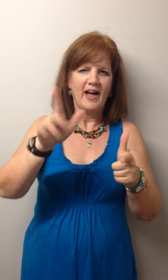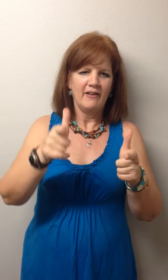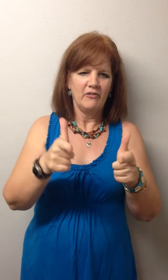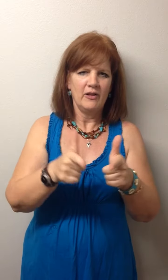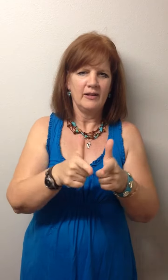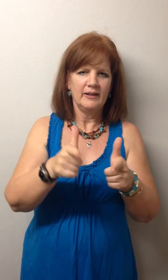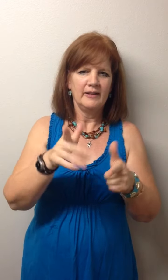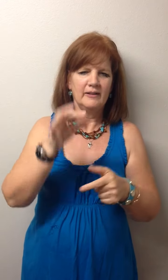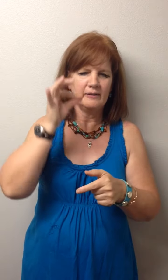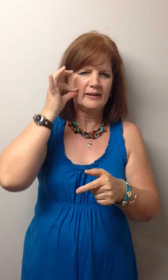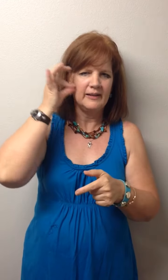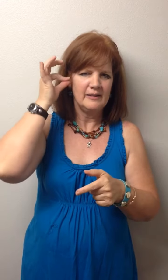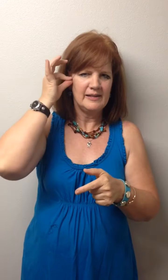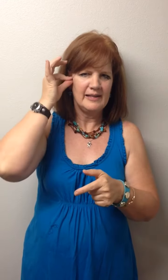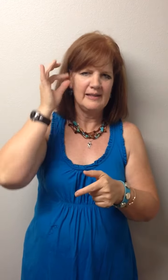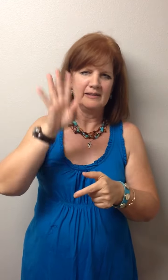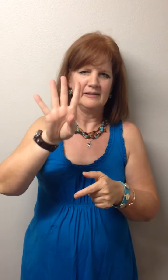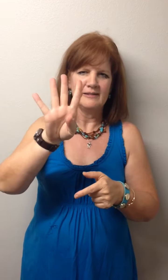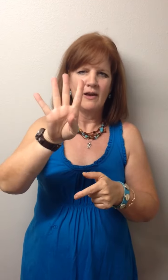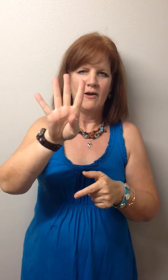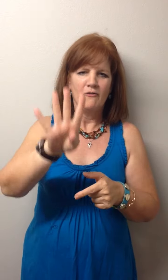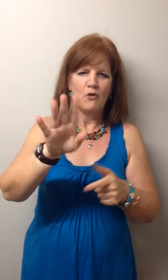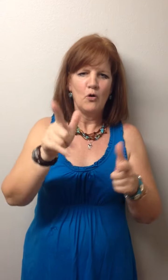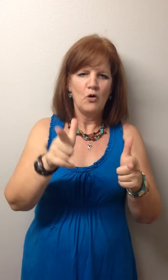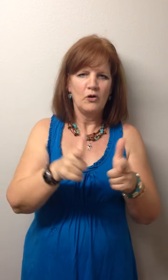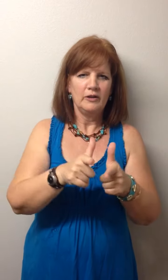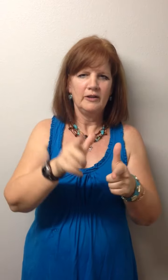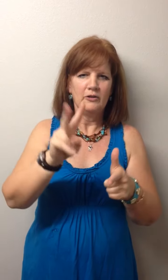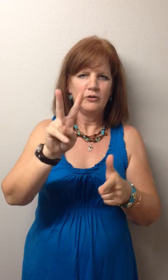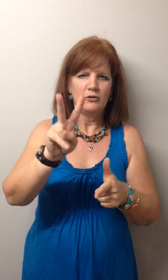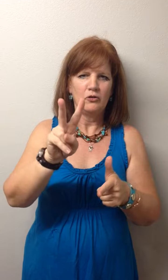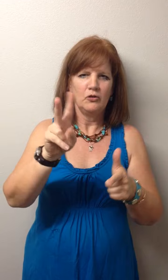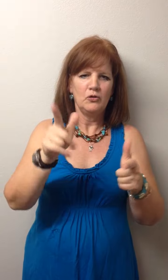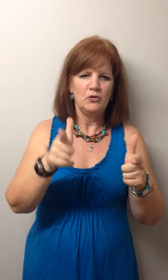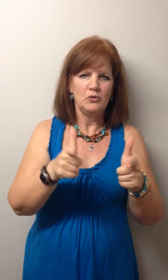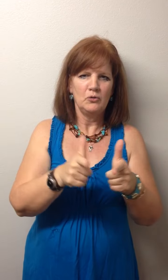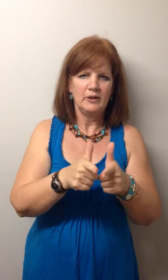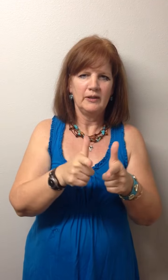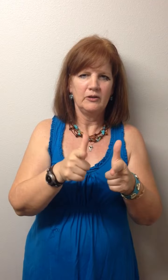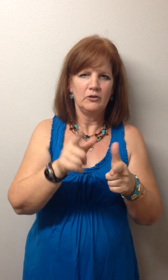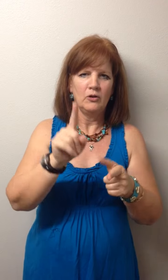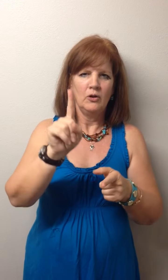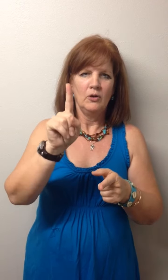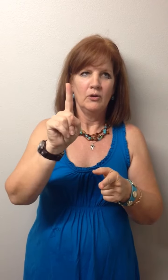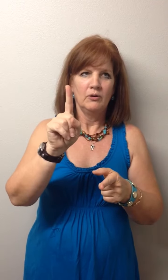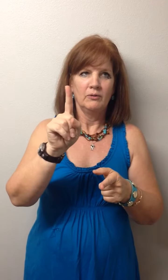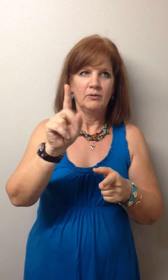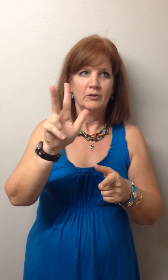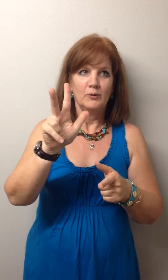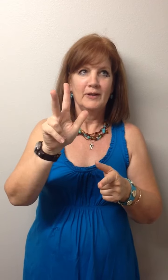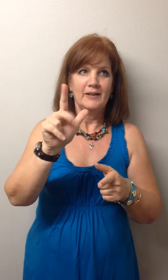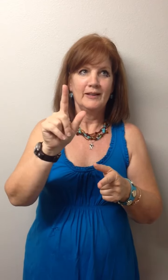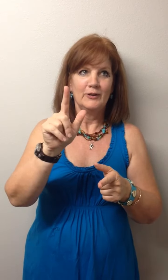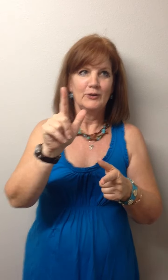little Indians, 4 little, 2 little, 3 little,